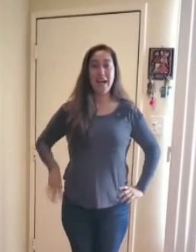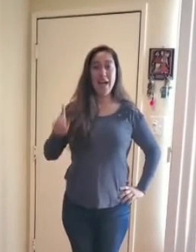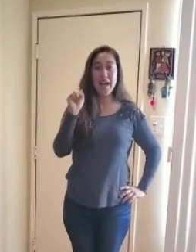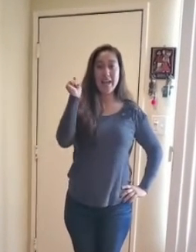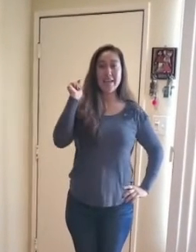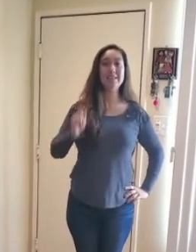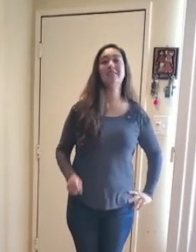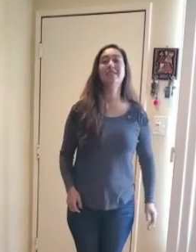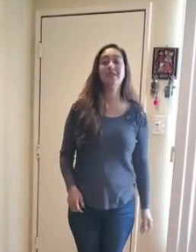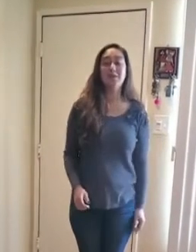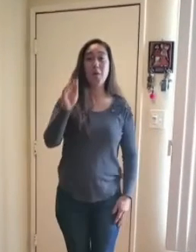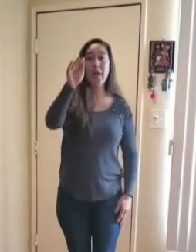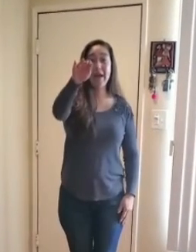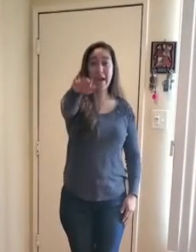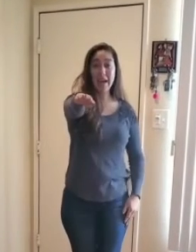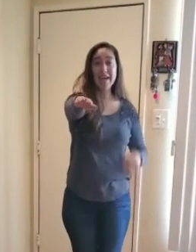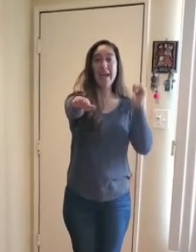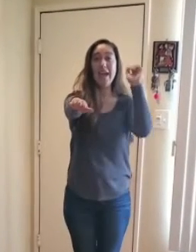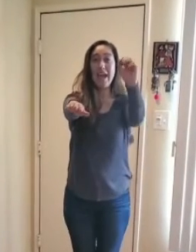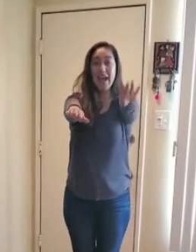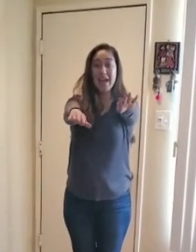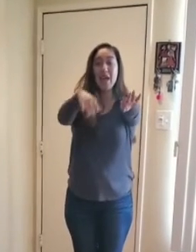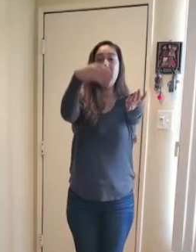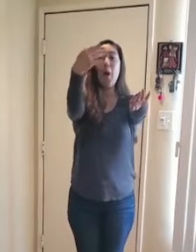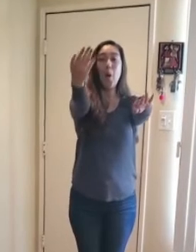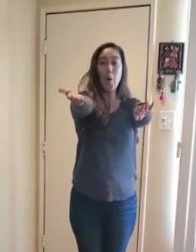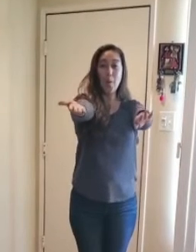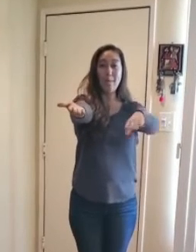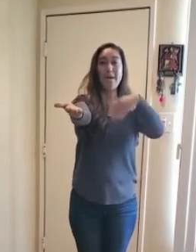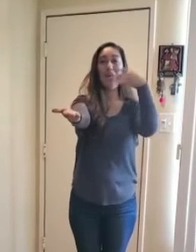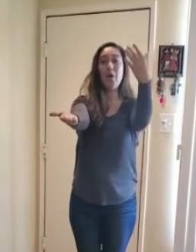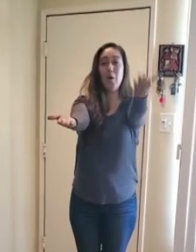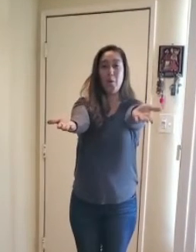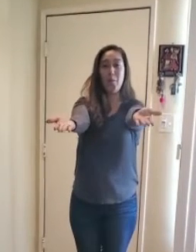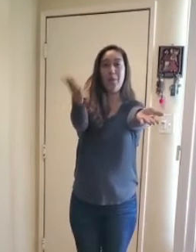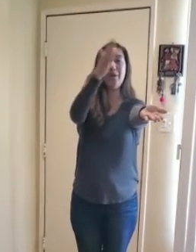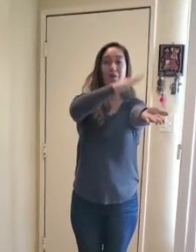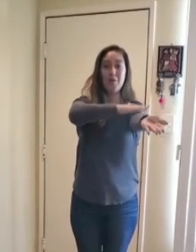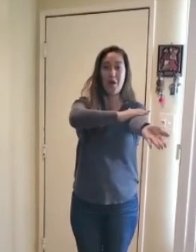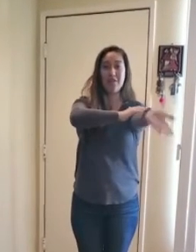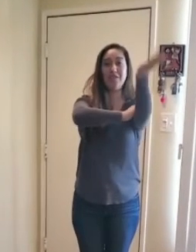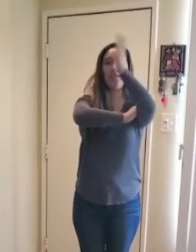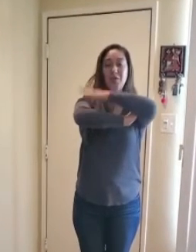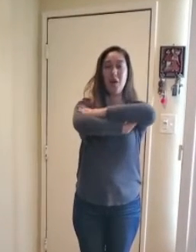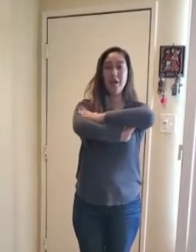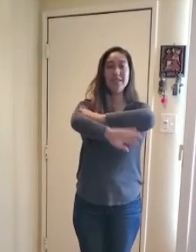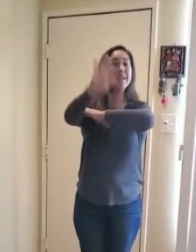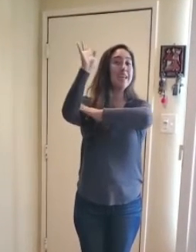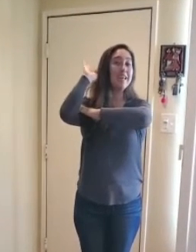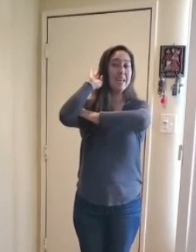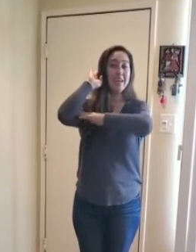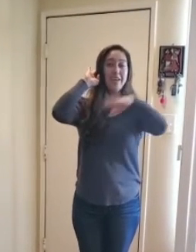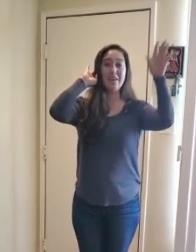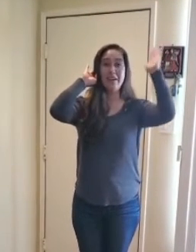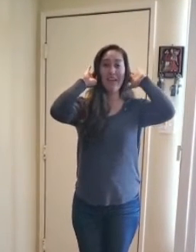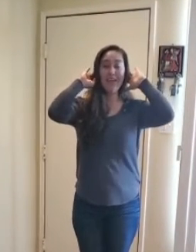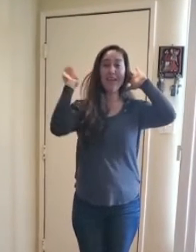Again, so hand, hand, open, open, cross, cross, ear, ear,